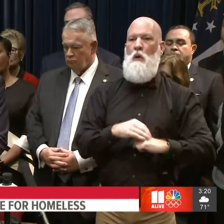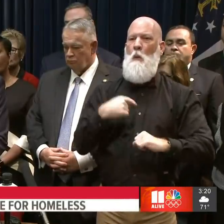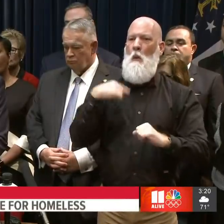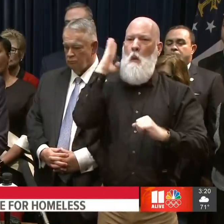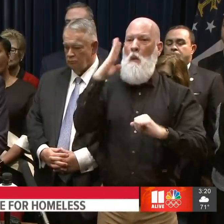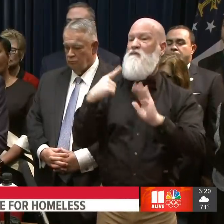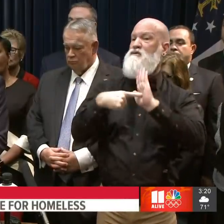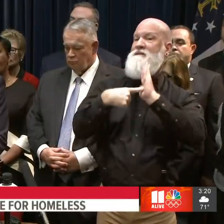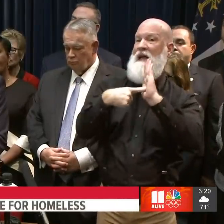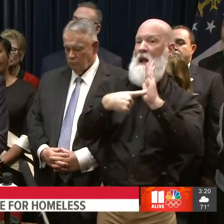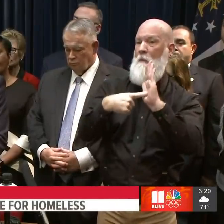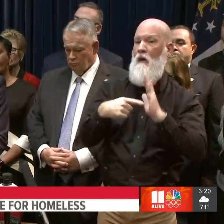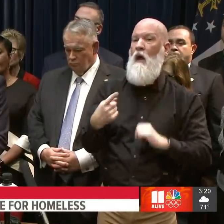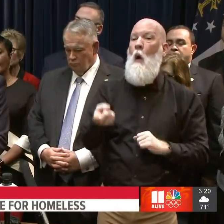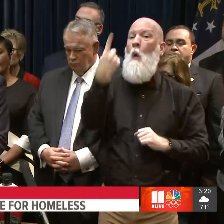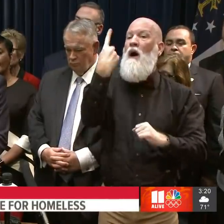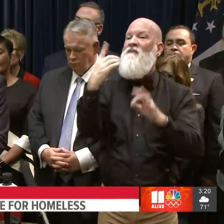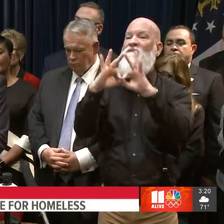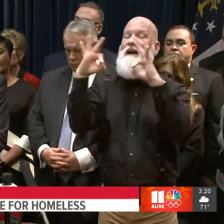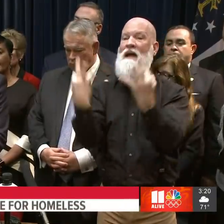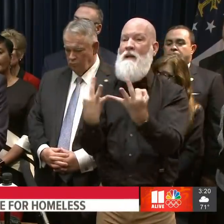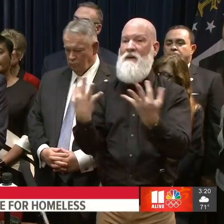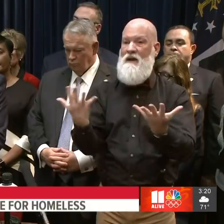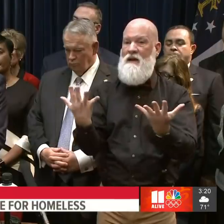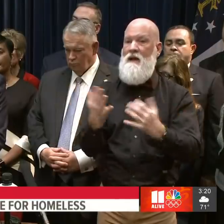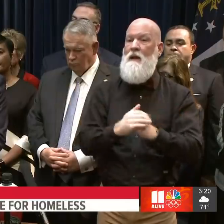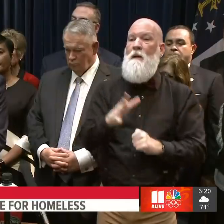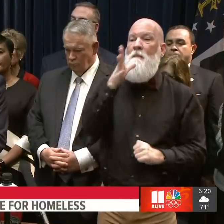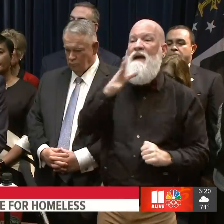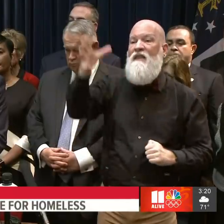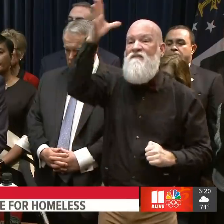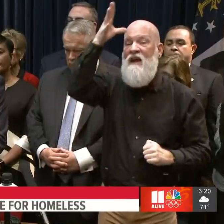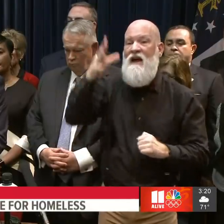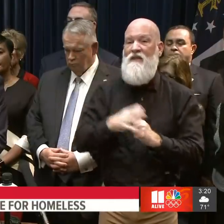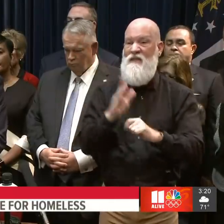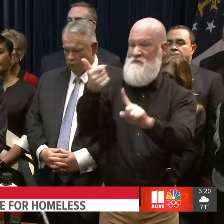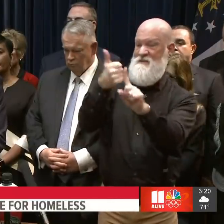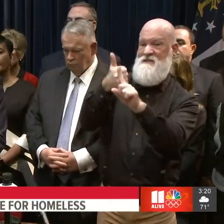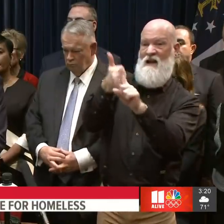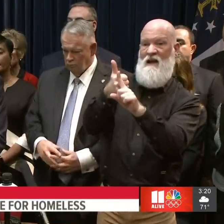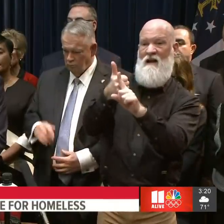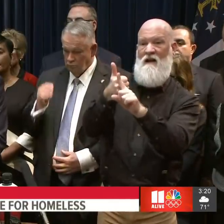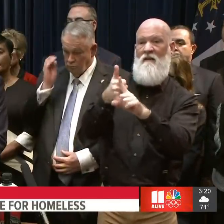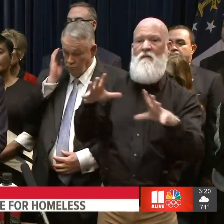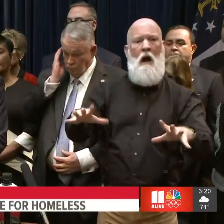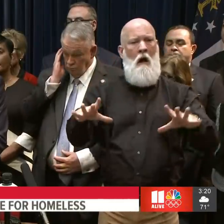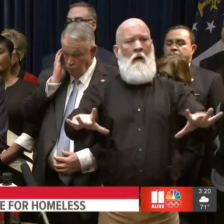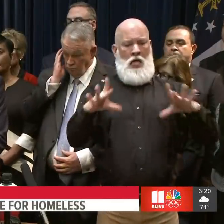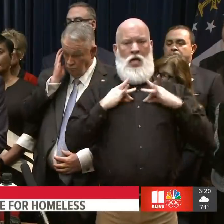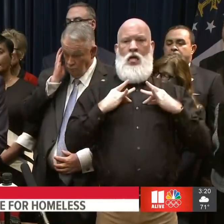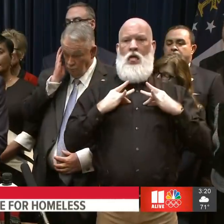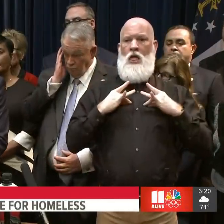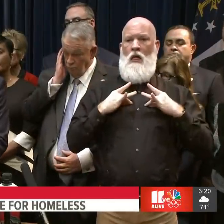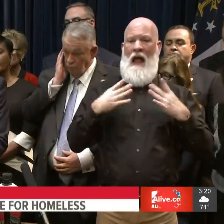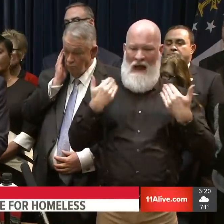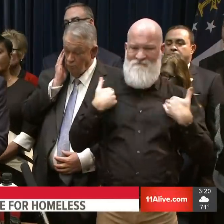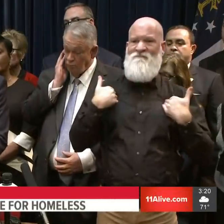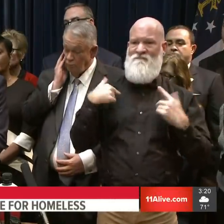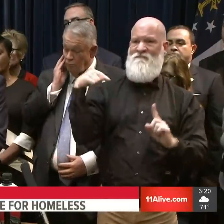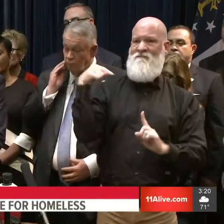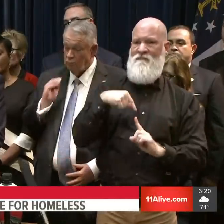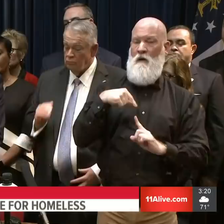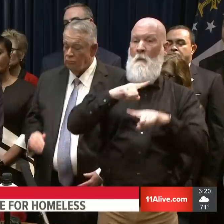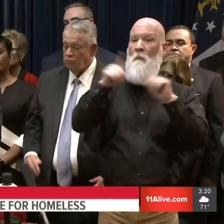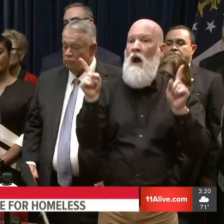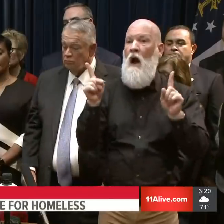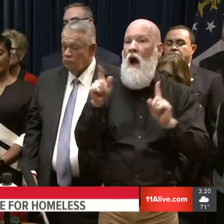The parent who is sick cannot go home because it risks infecting the infant's only other caregiver. Neither of those